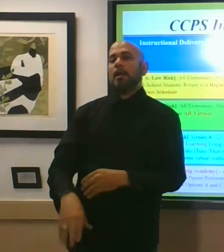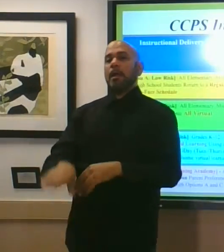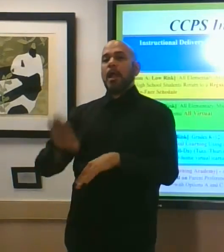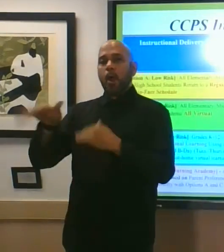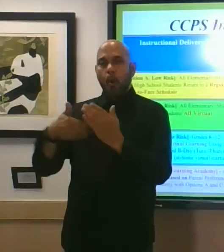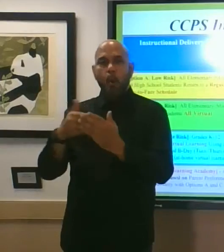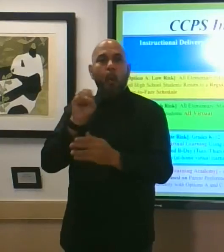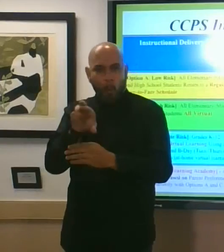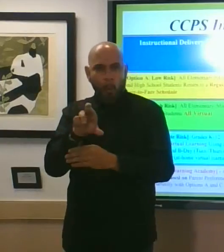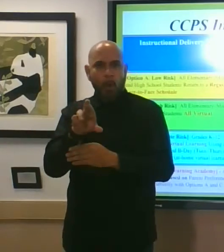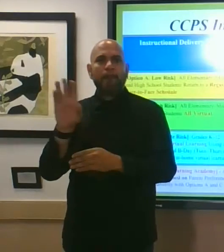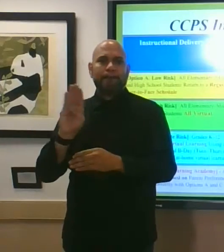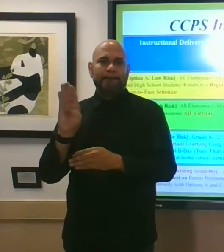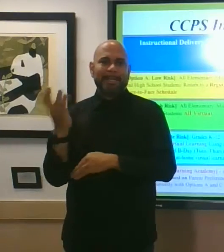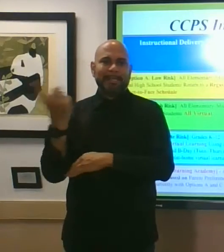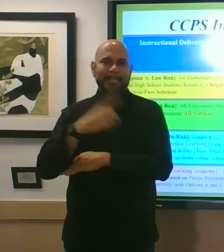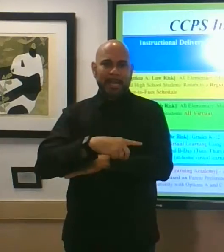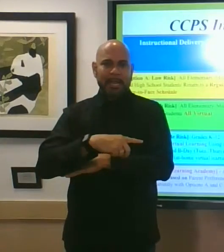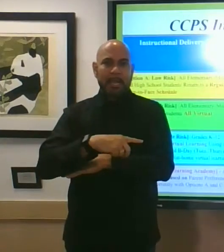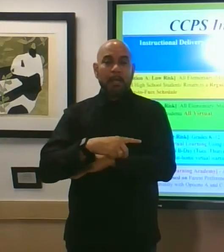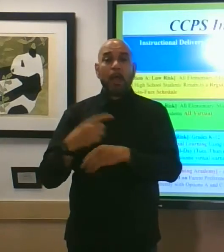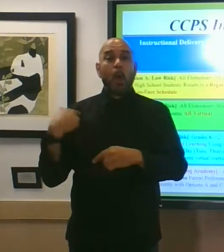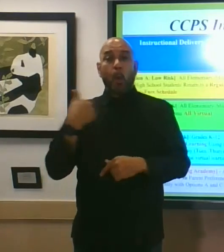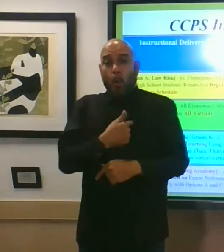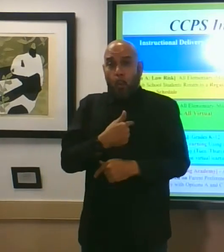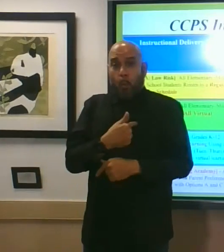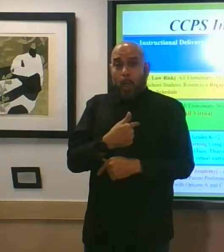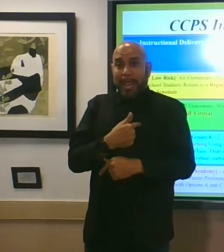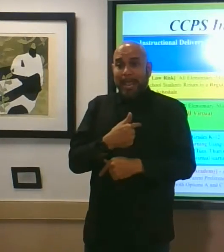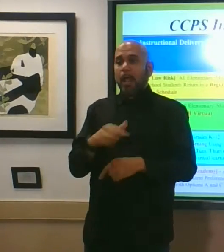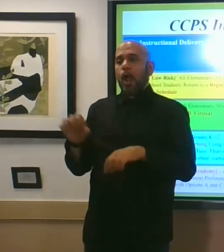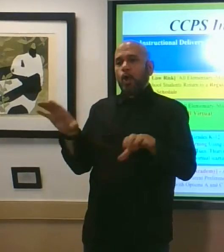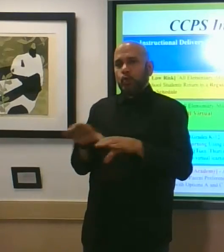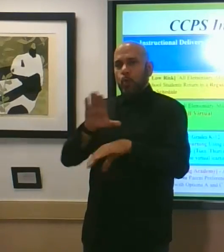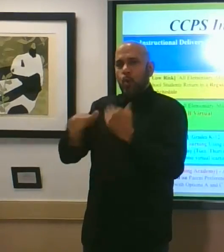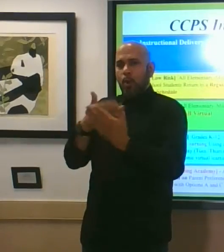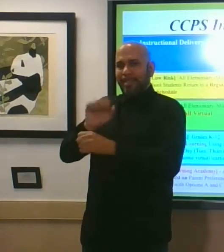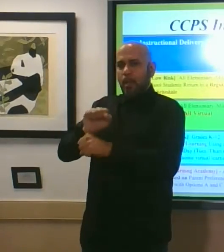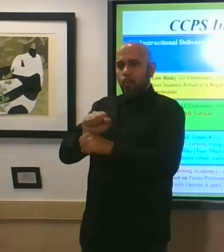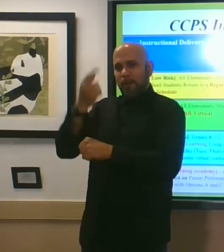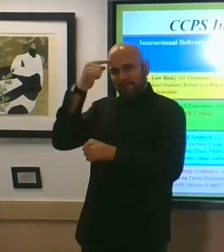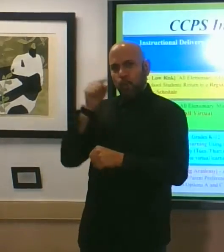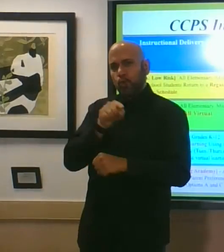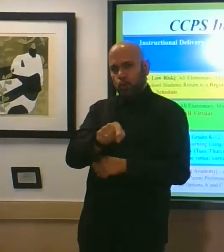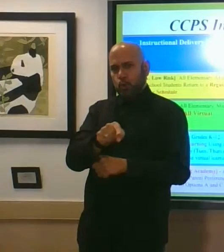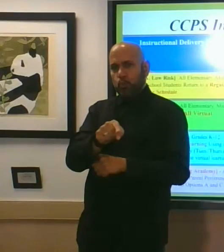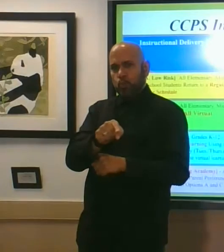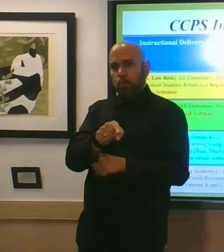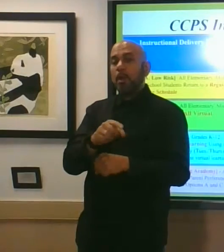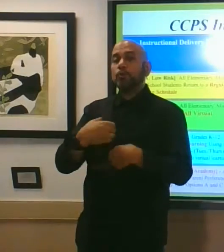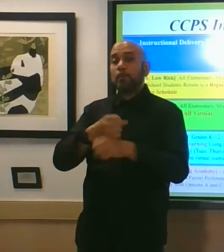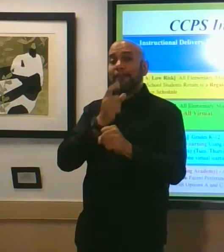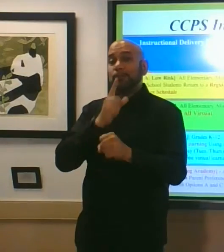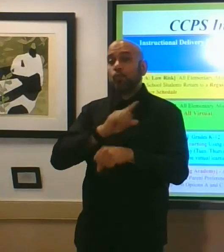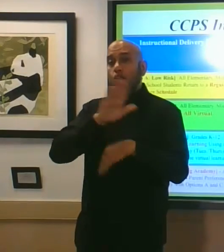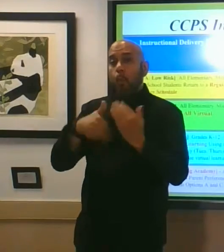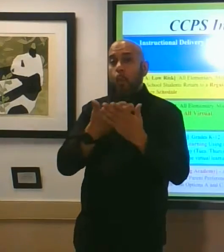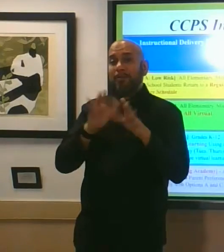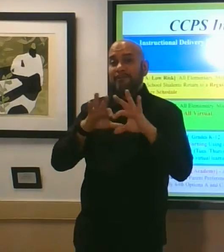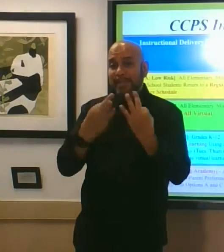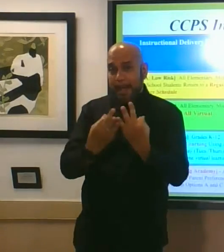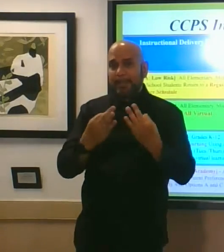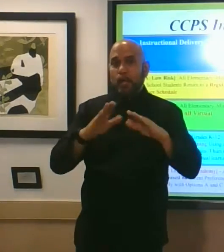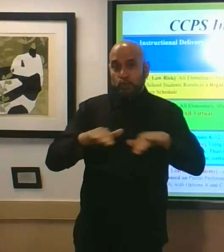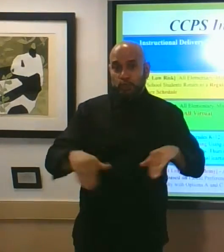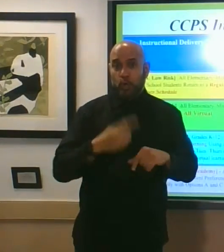b day we are doing all of that work behind the scenes to ensure that a family or the